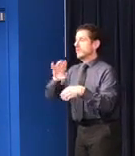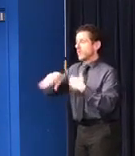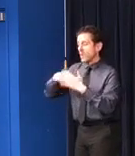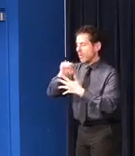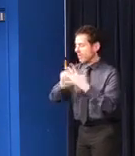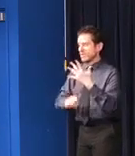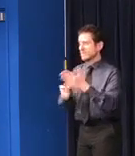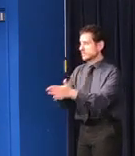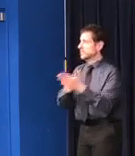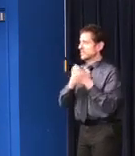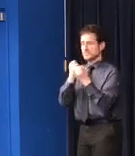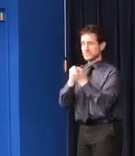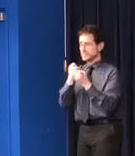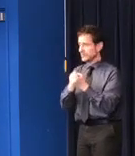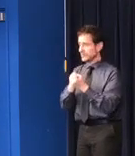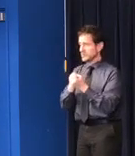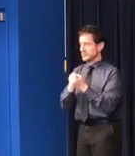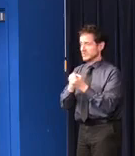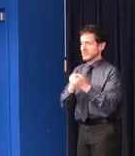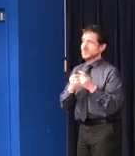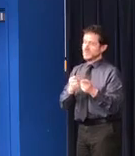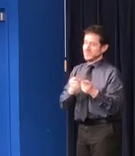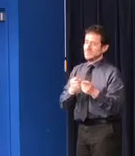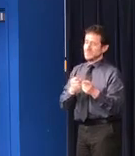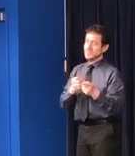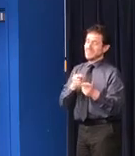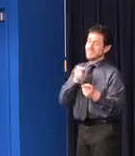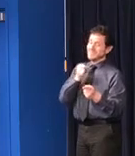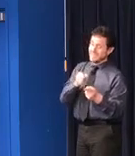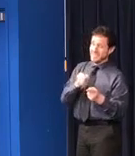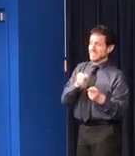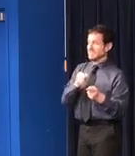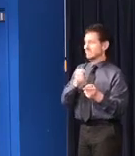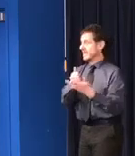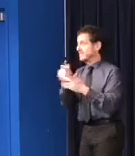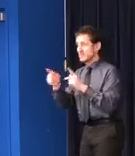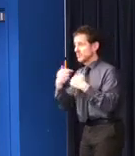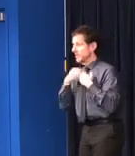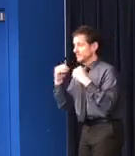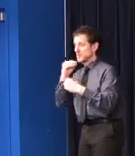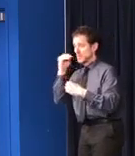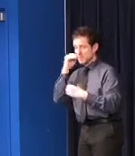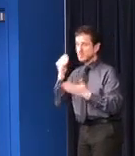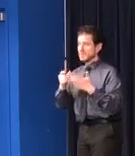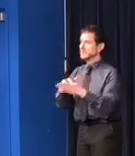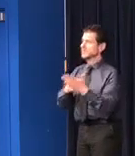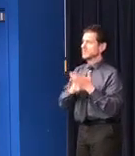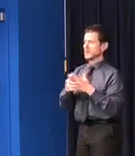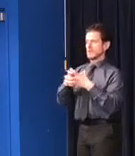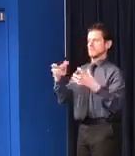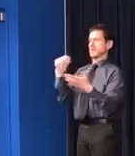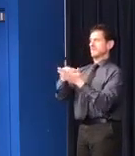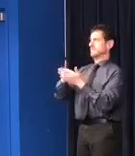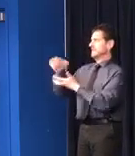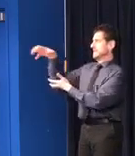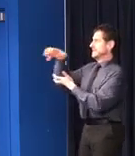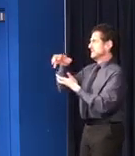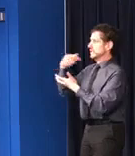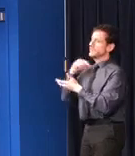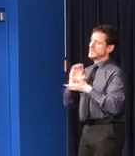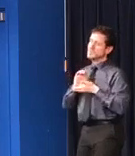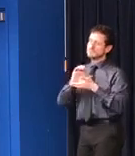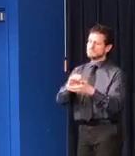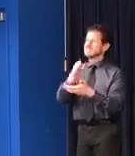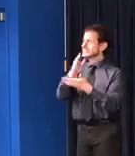necessary supports that homeless providers or persons experiencing homelessness will need during this time of this emergency